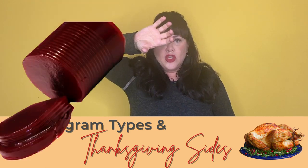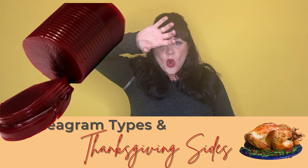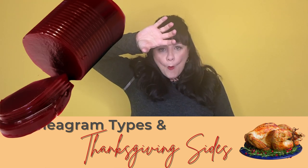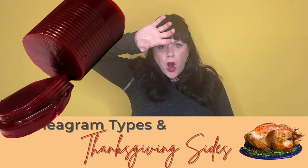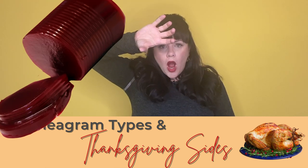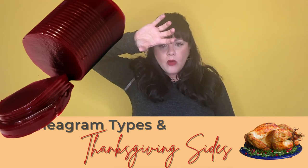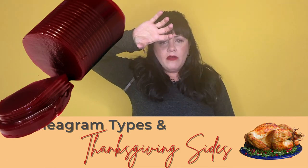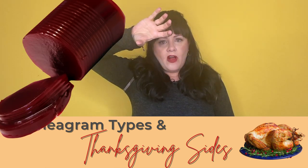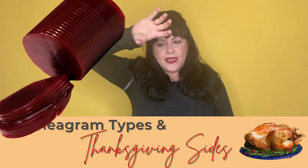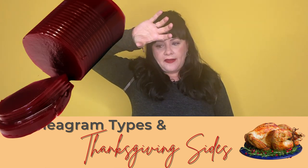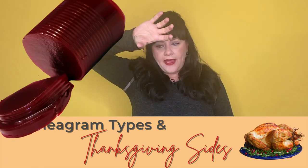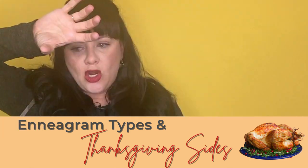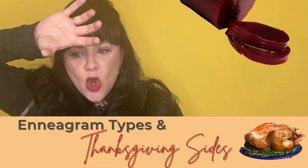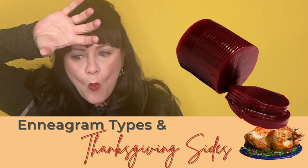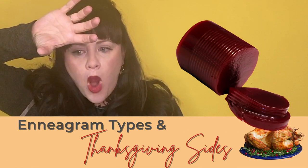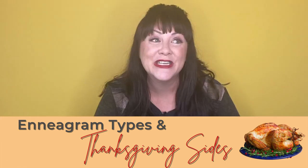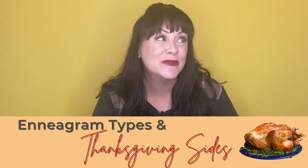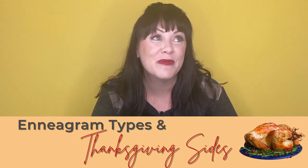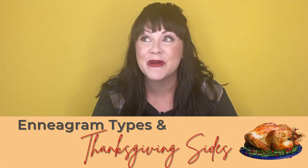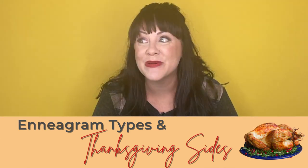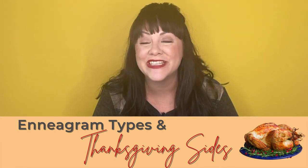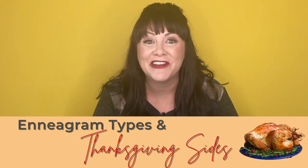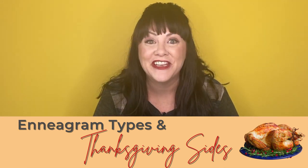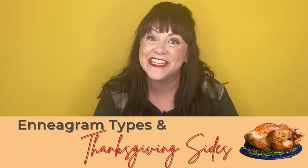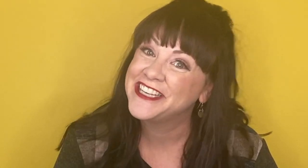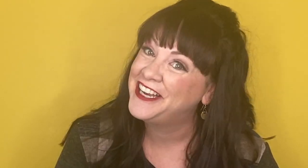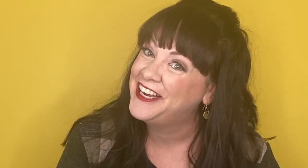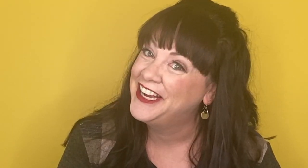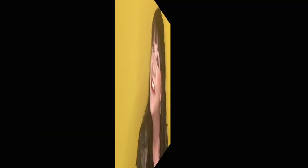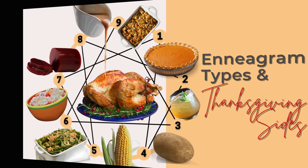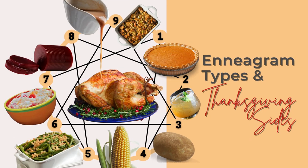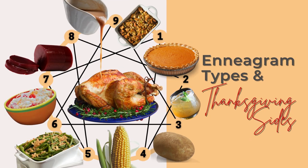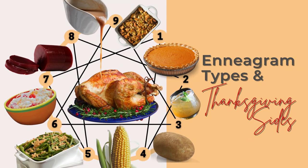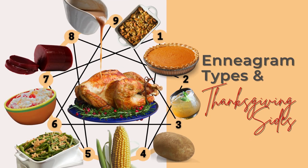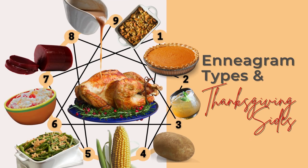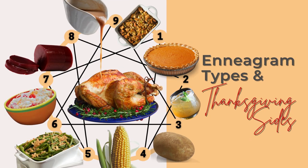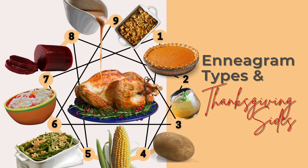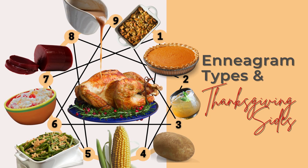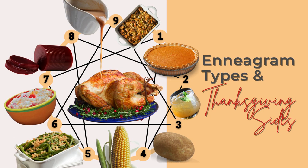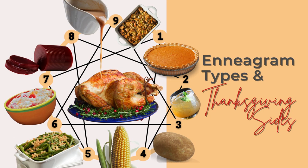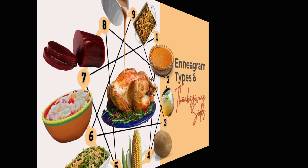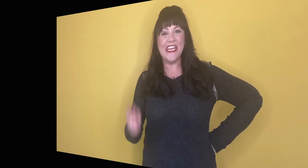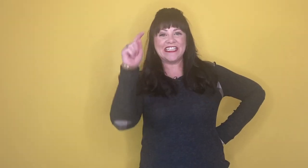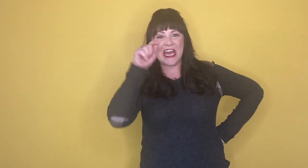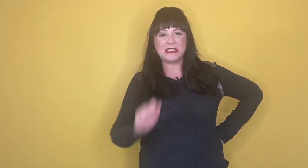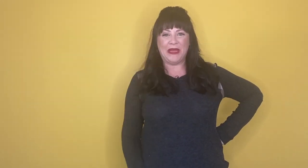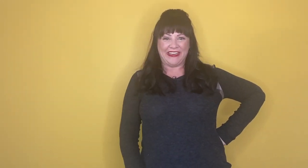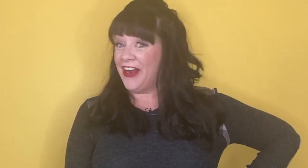when it falls out of the can, who's been wondering where the stuffing is? So yeah, Thanksgiving is next week. Are